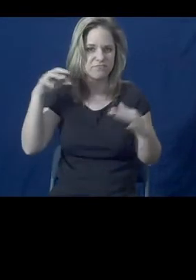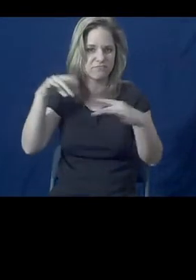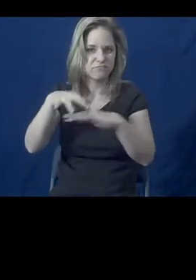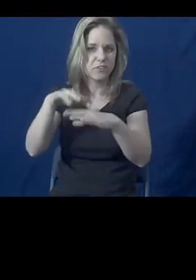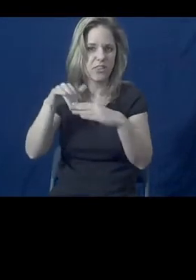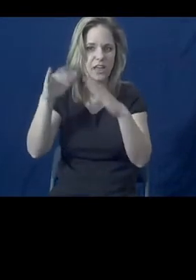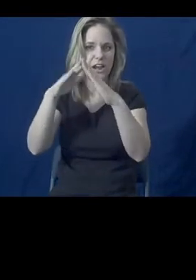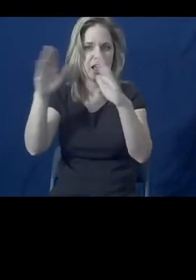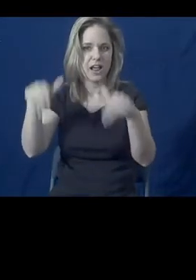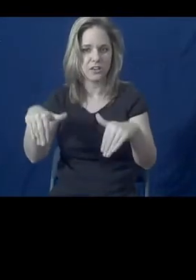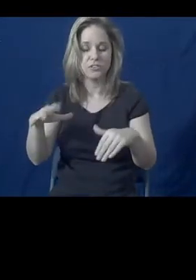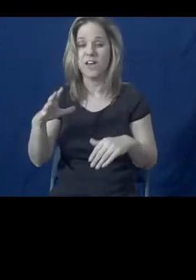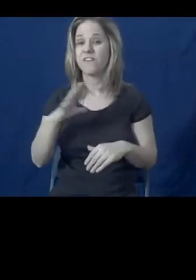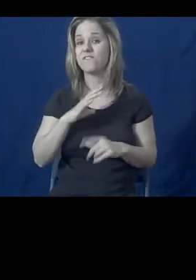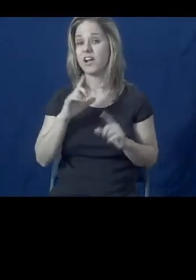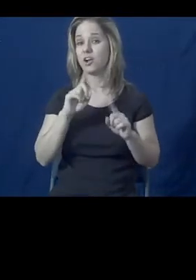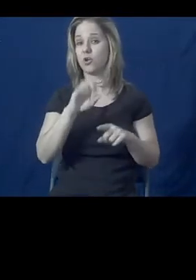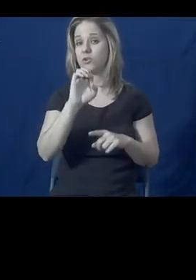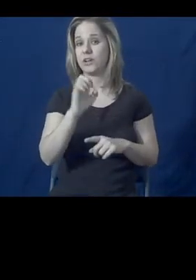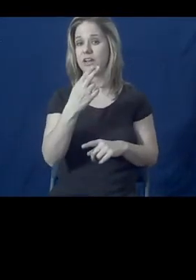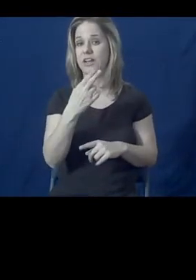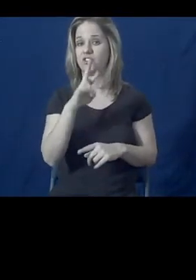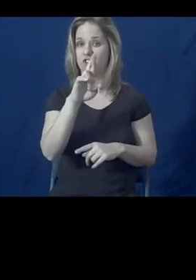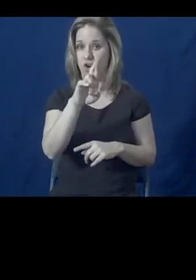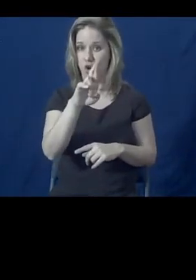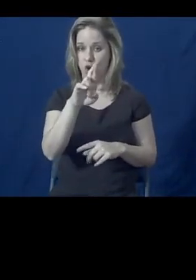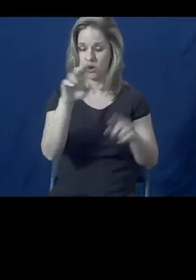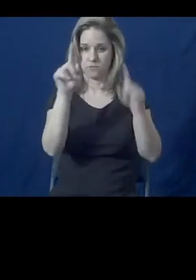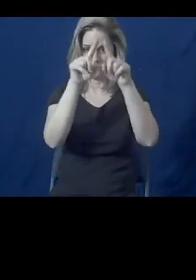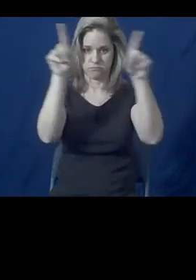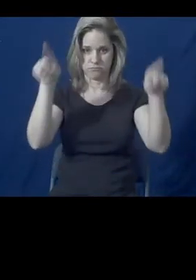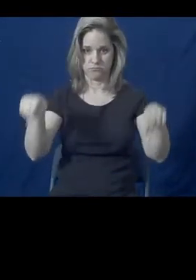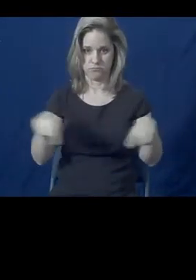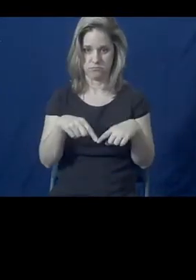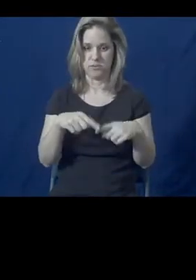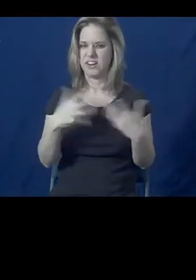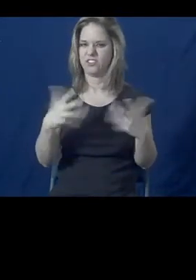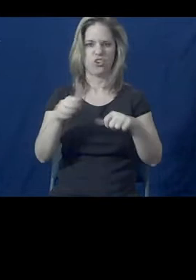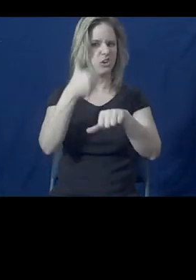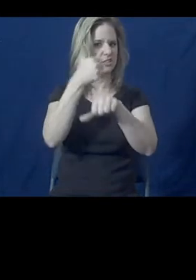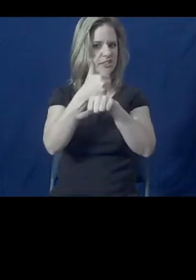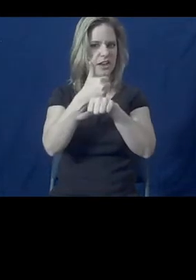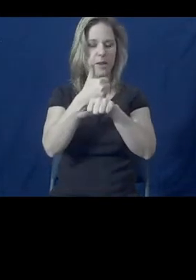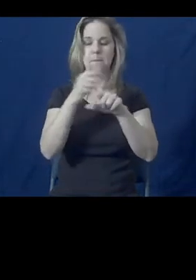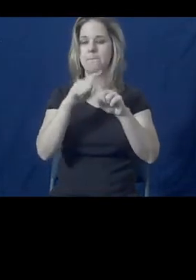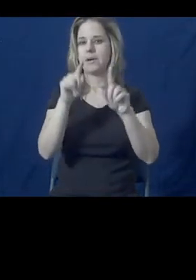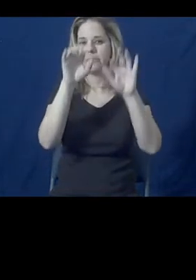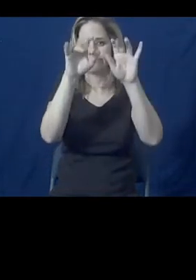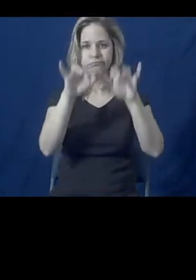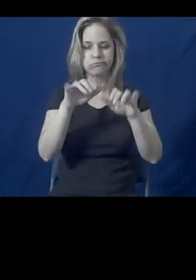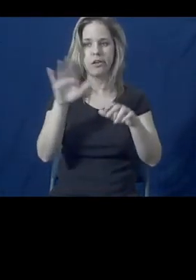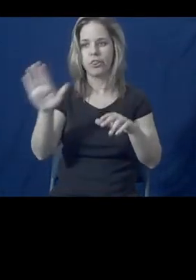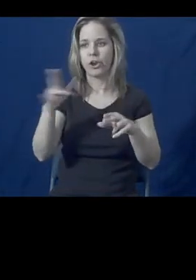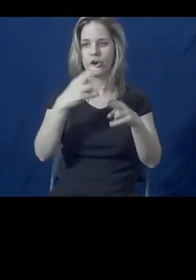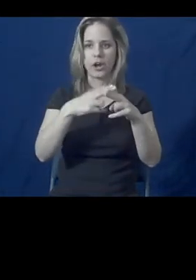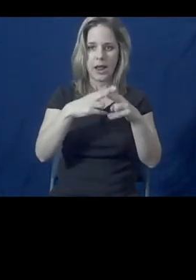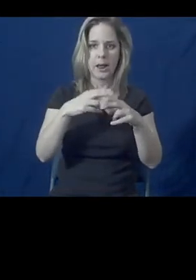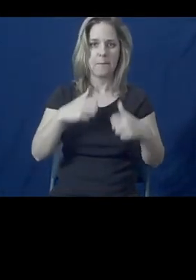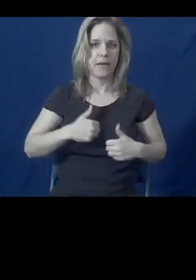EHR and produce a letter by filling in the basic information, client's name, address, et cetera,